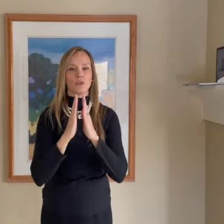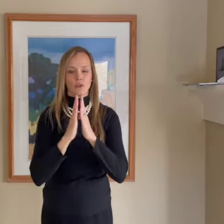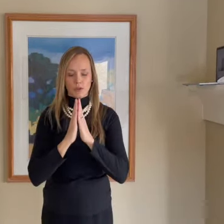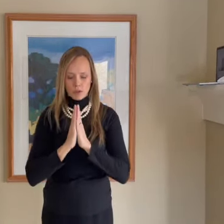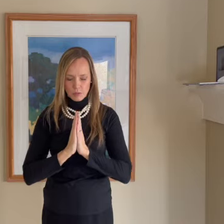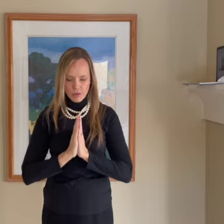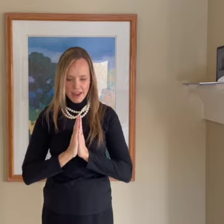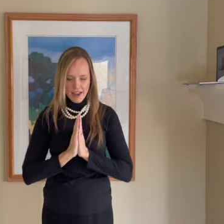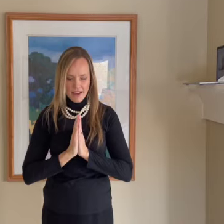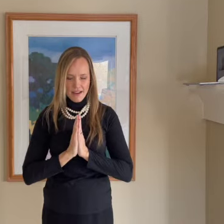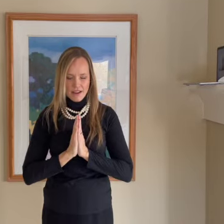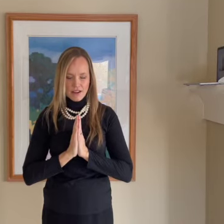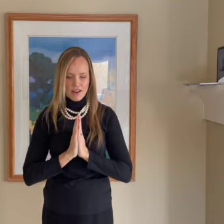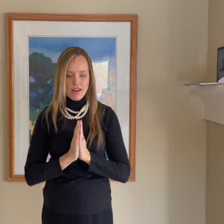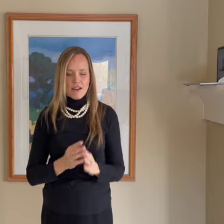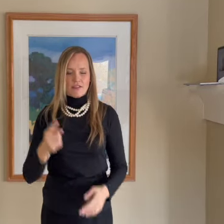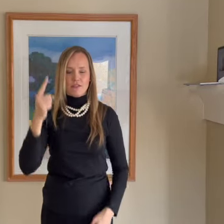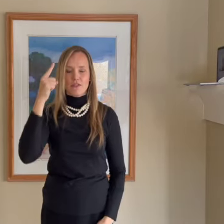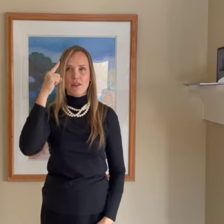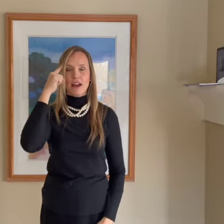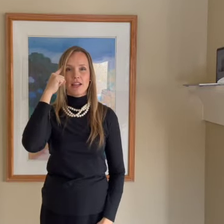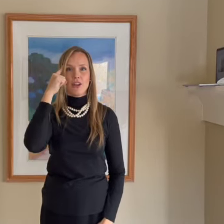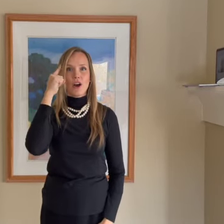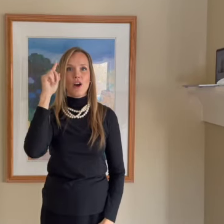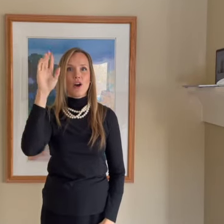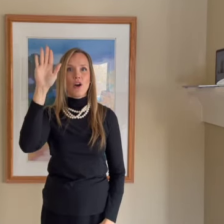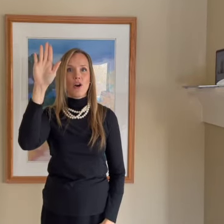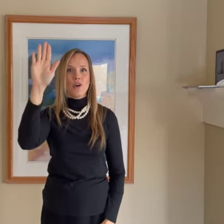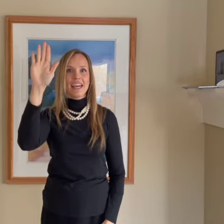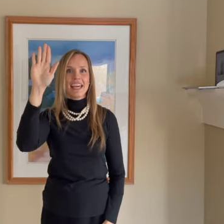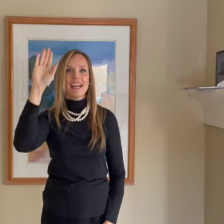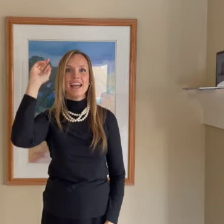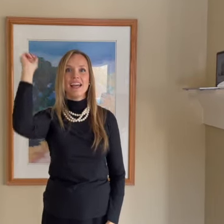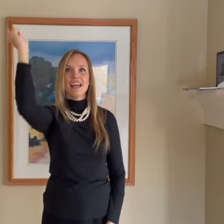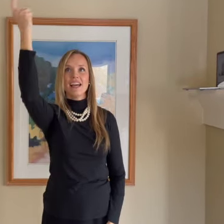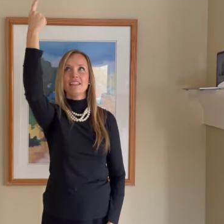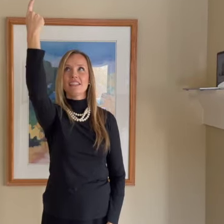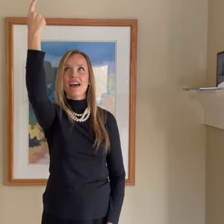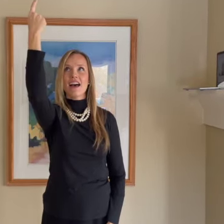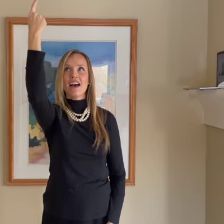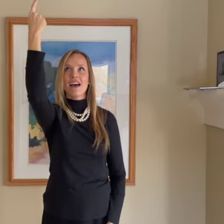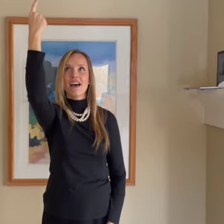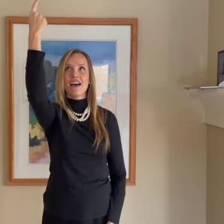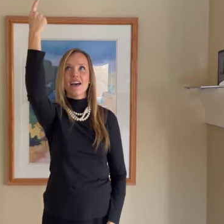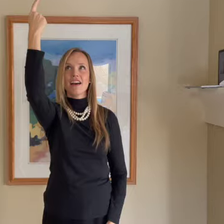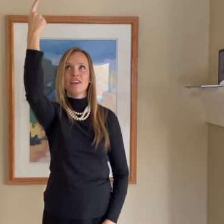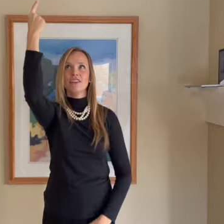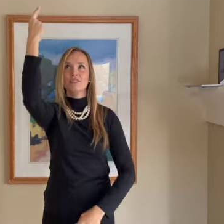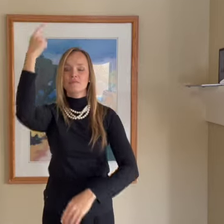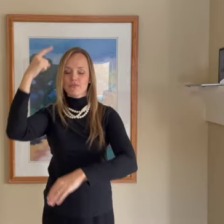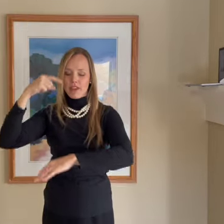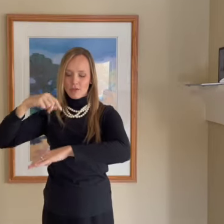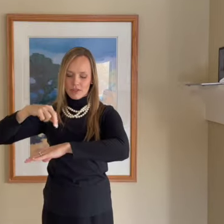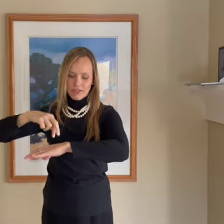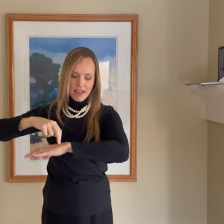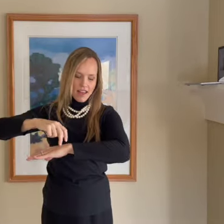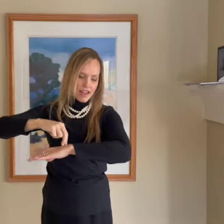prayer, for I know He's there. I'll find